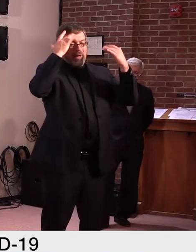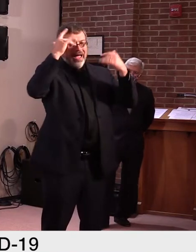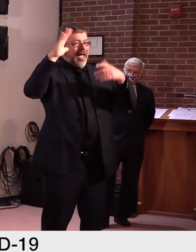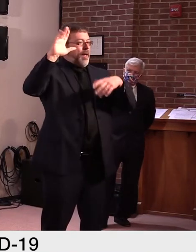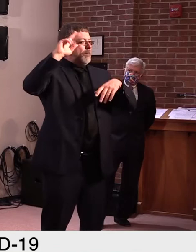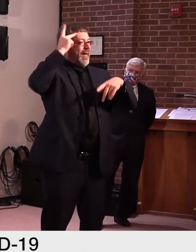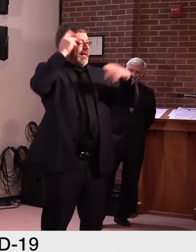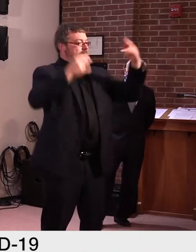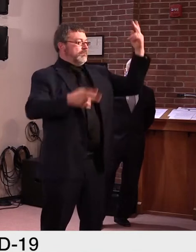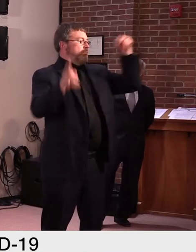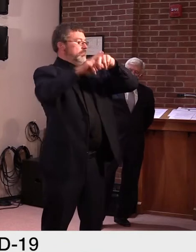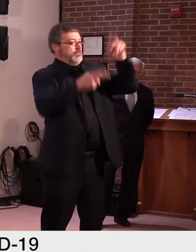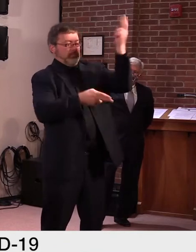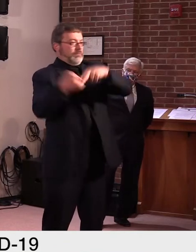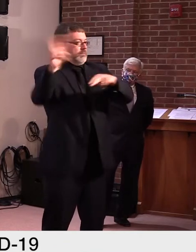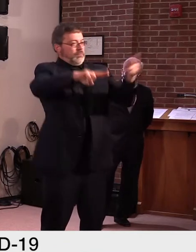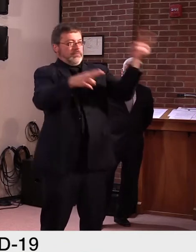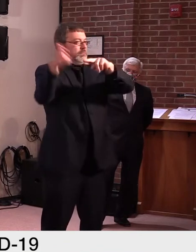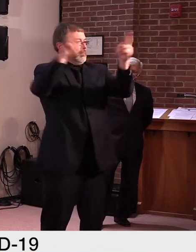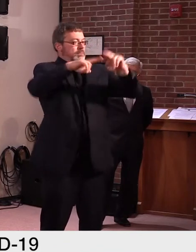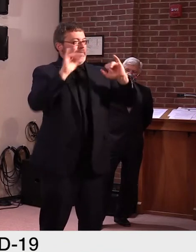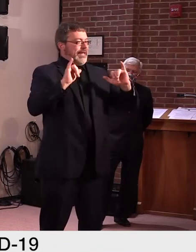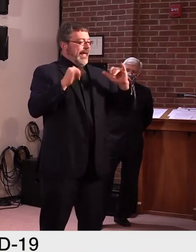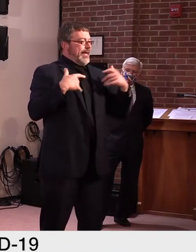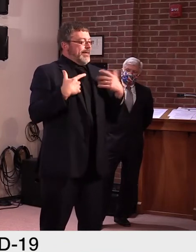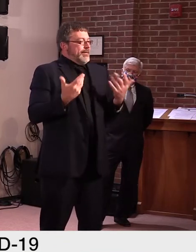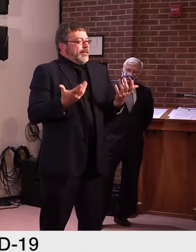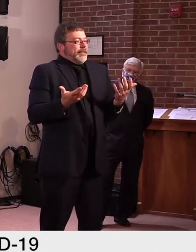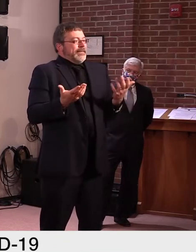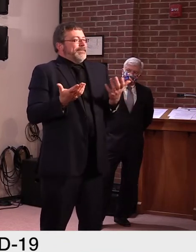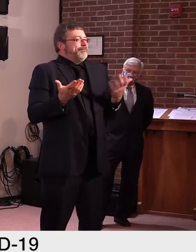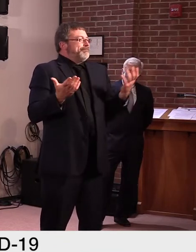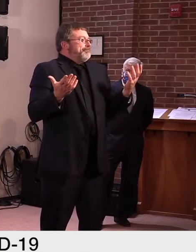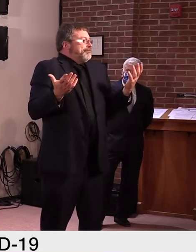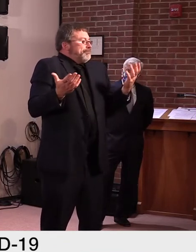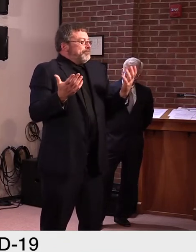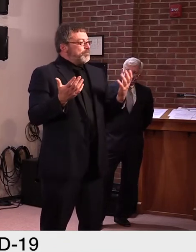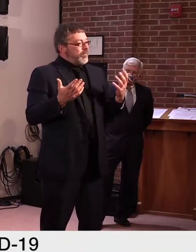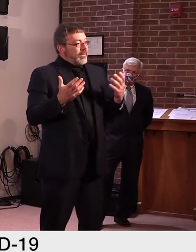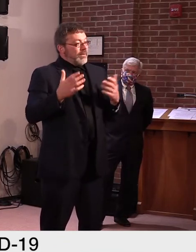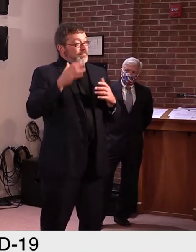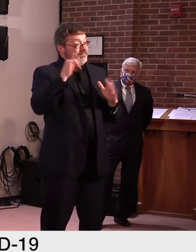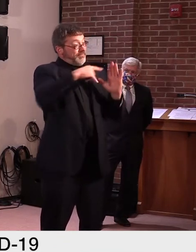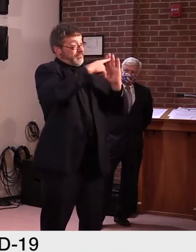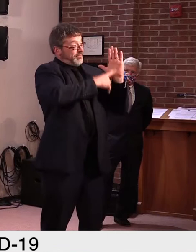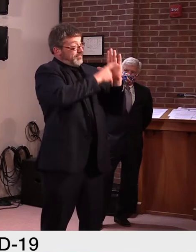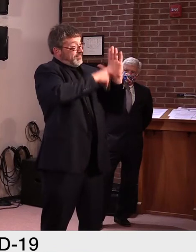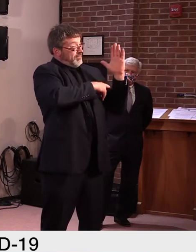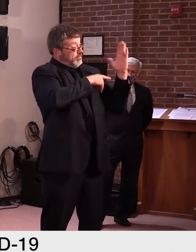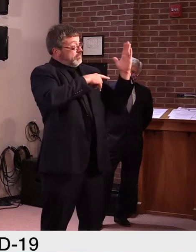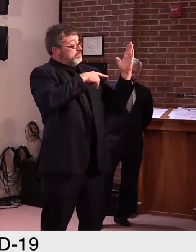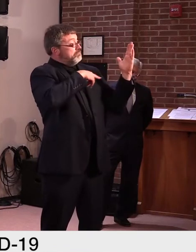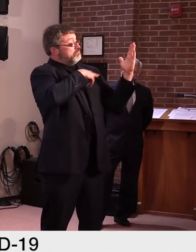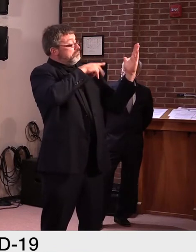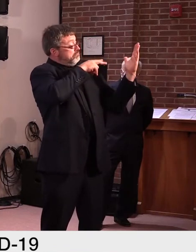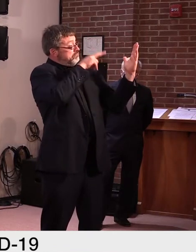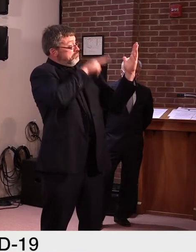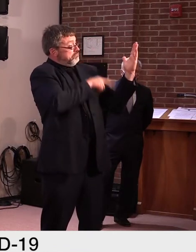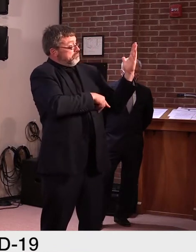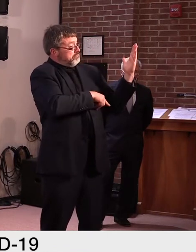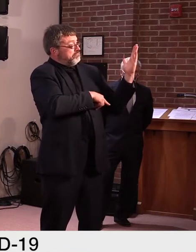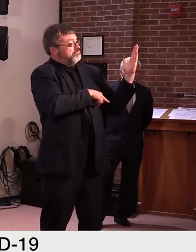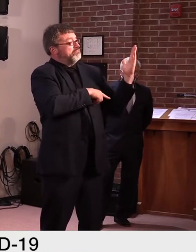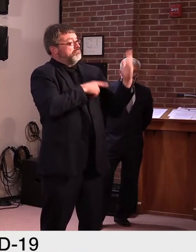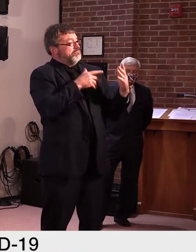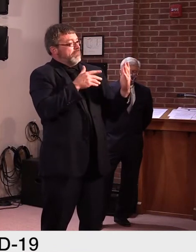legislature a pass in some respects, not to have to make these tough decisions, not to have to, to go out before the people and pass, uh,